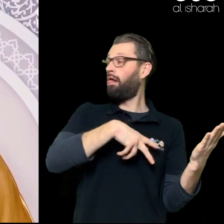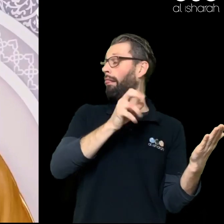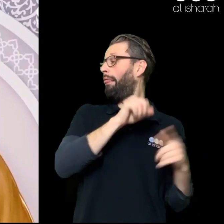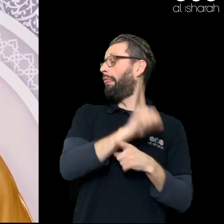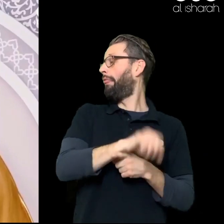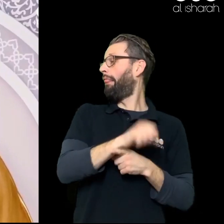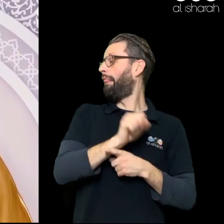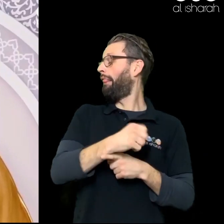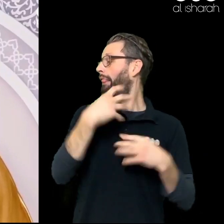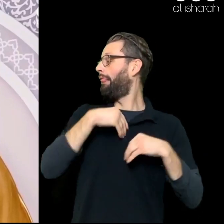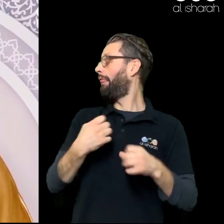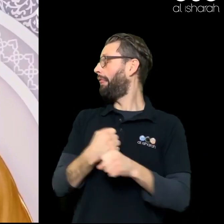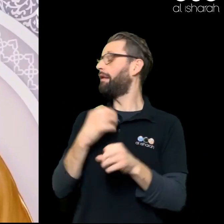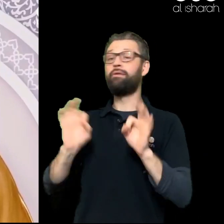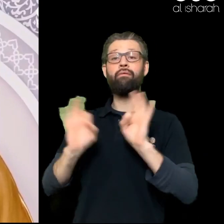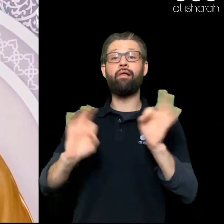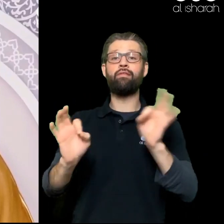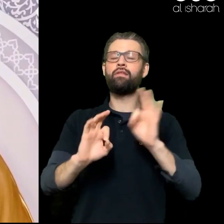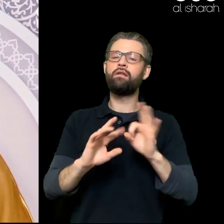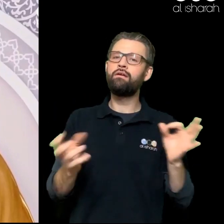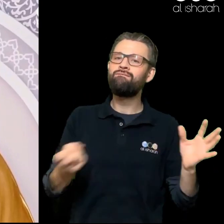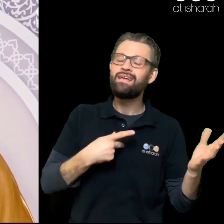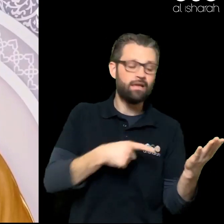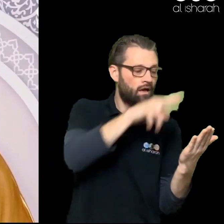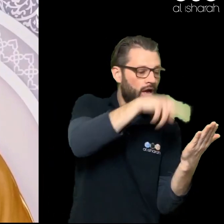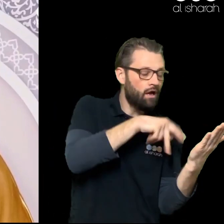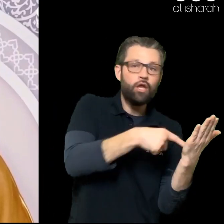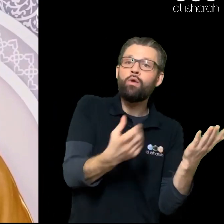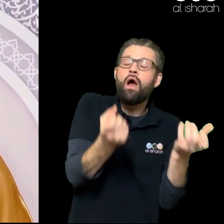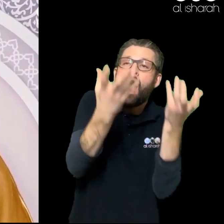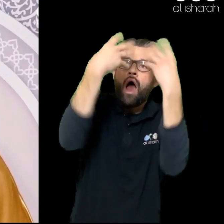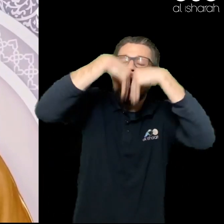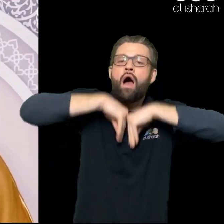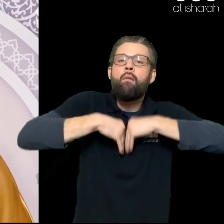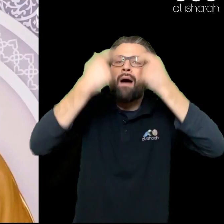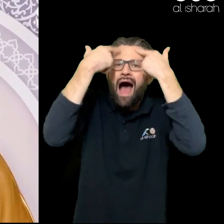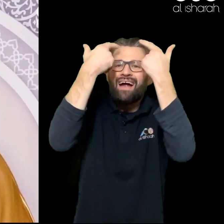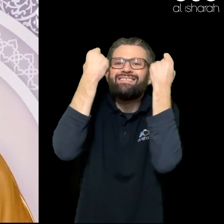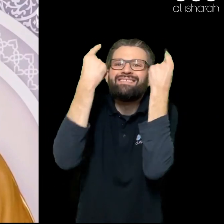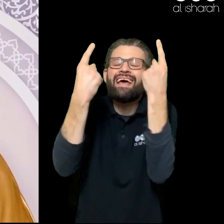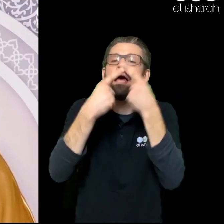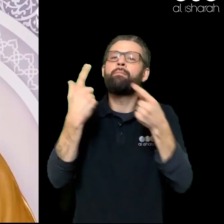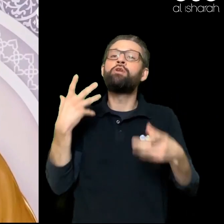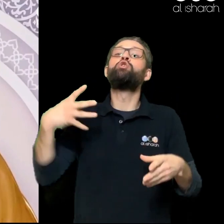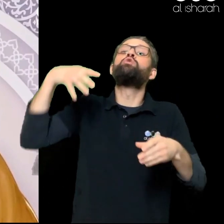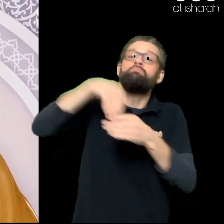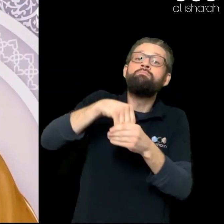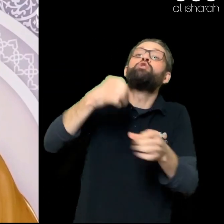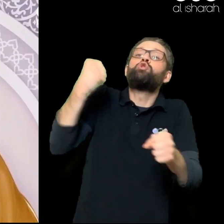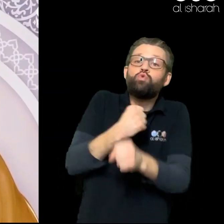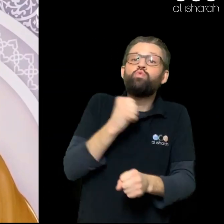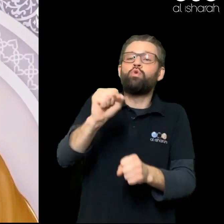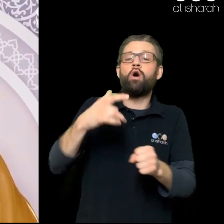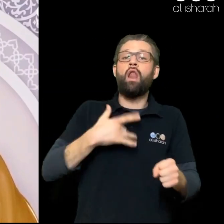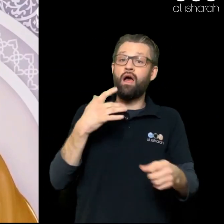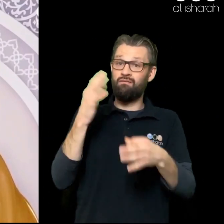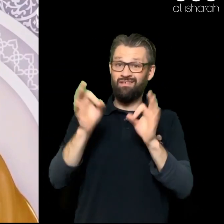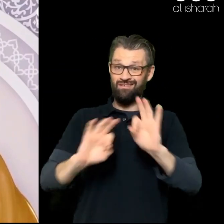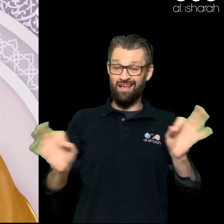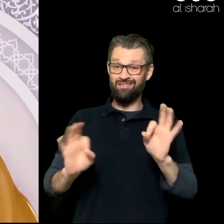Wayadahu bihi akharin The Prophet sallallahu alayhi wa sallam Tells us That Allah will raise the status Of some people Through